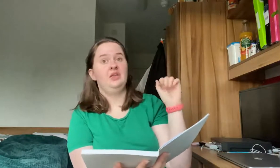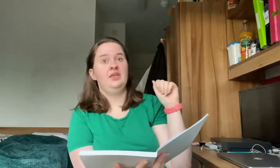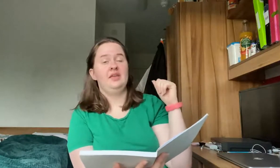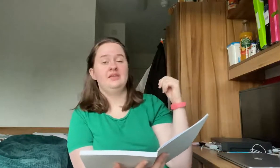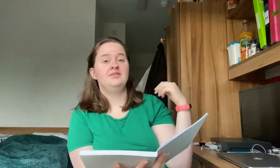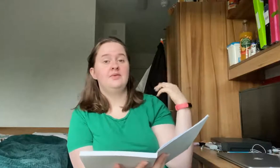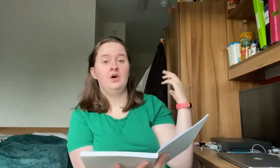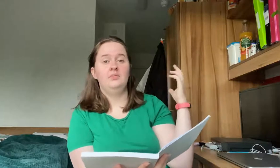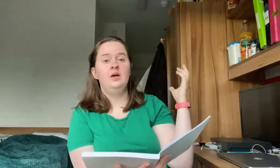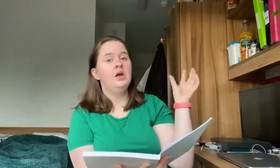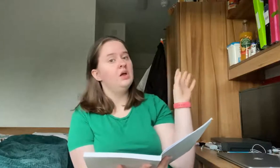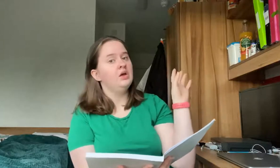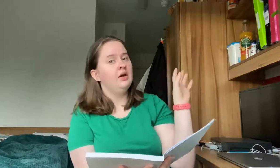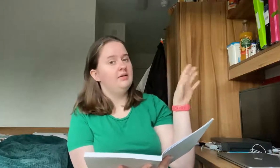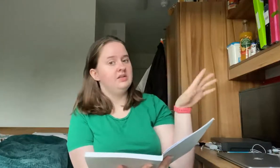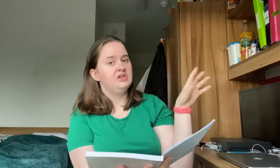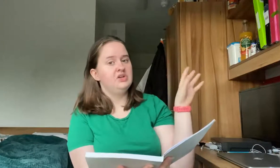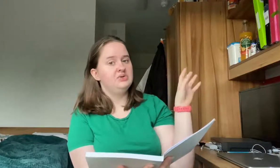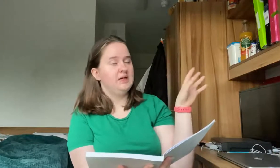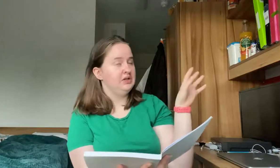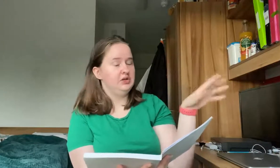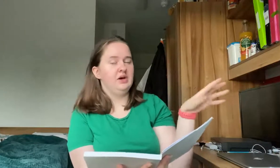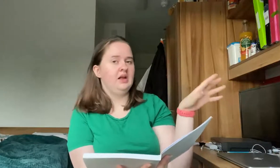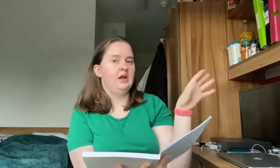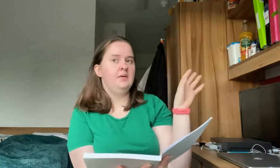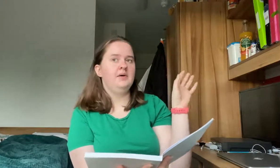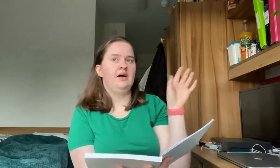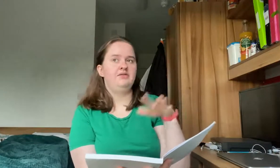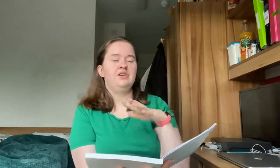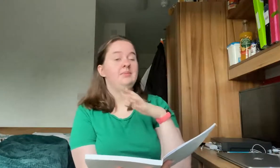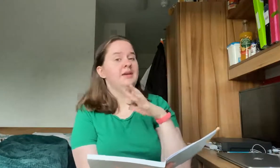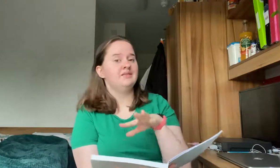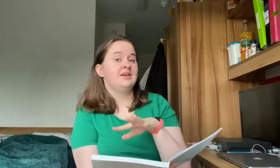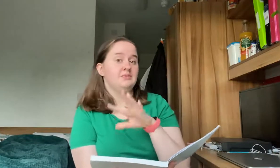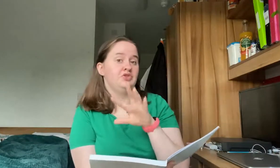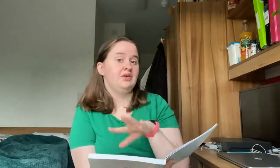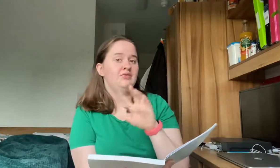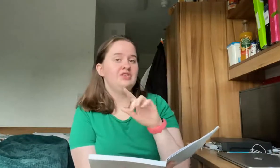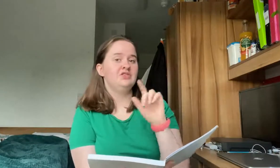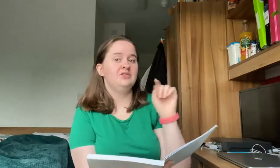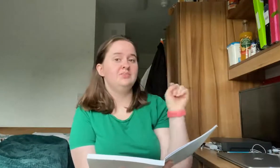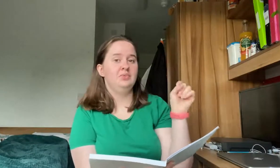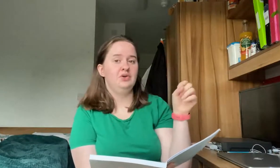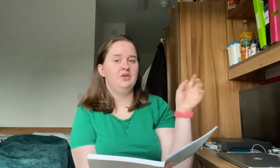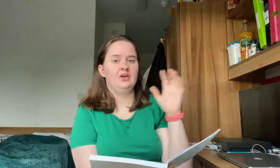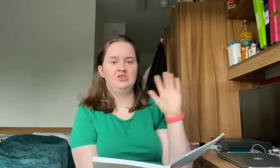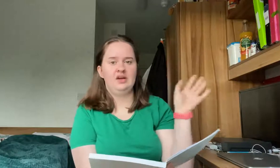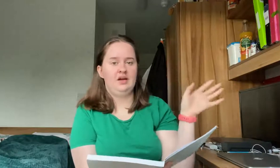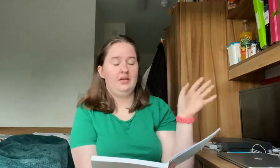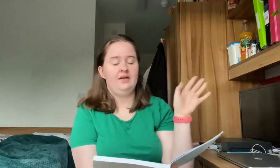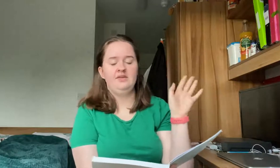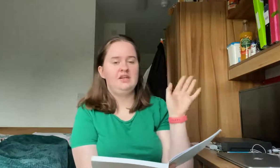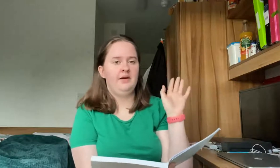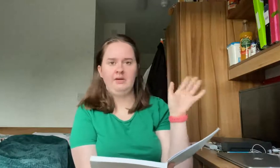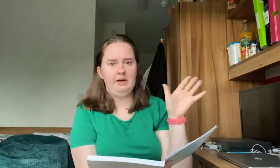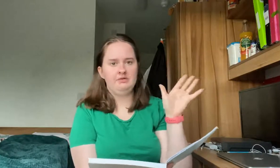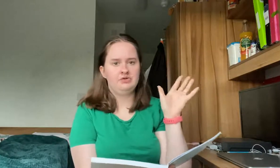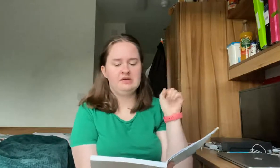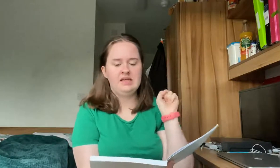that that's from having to go to a new nightclub after being snummed during freshers but go check out that video if you haven't already